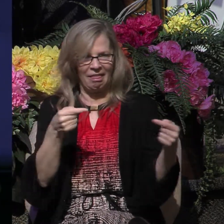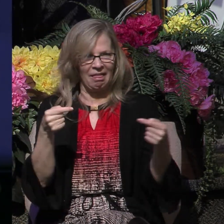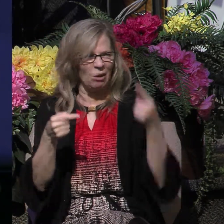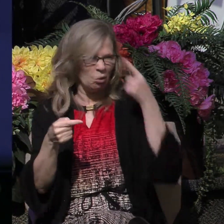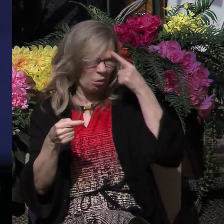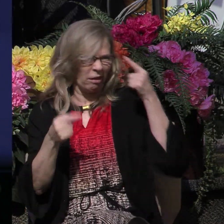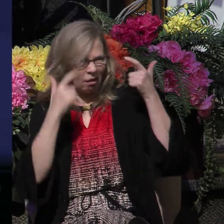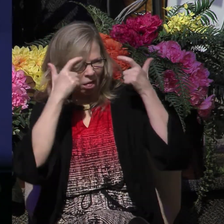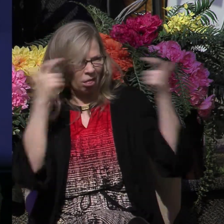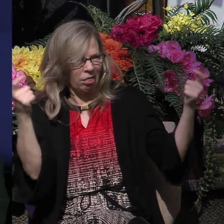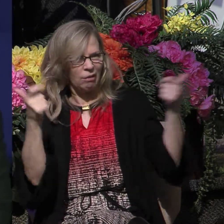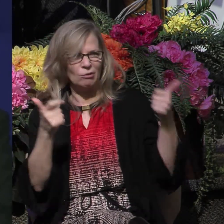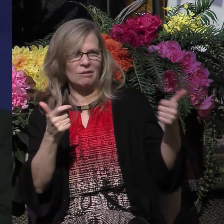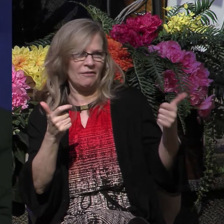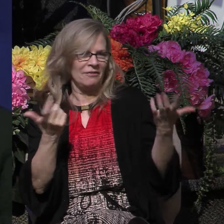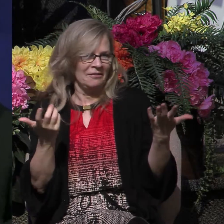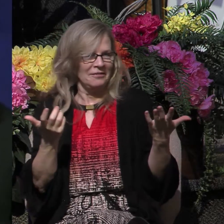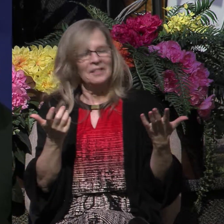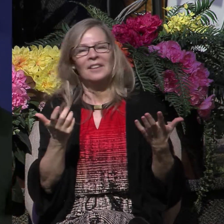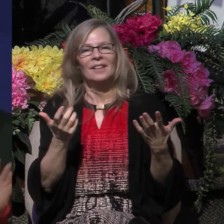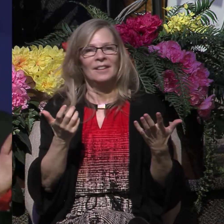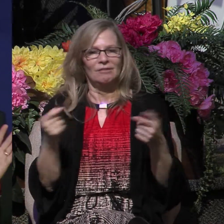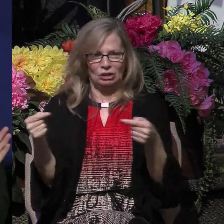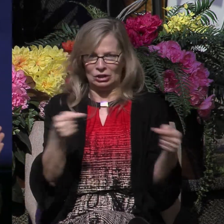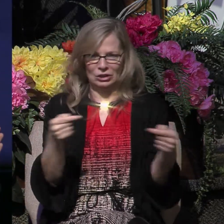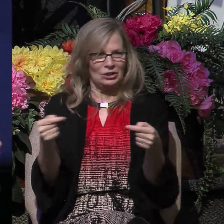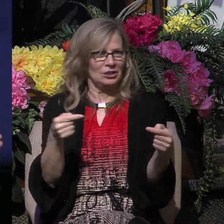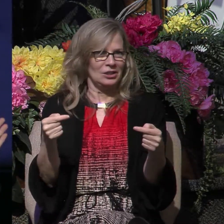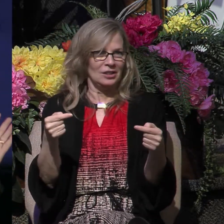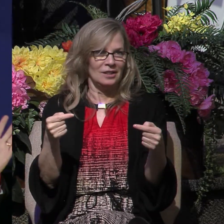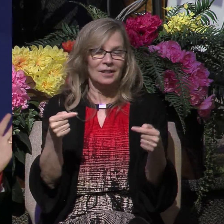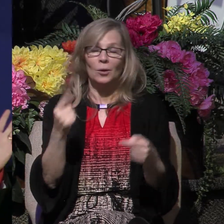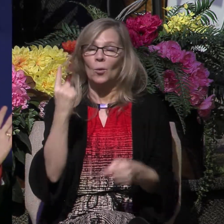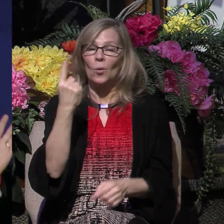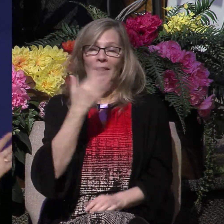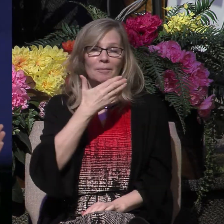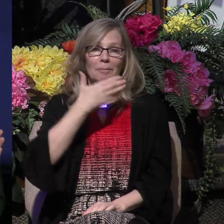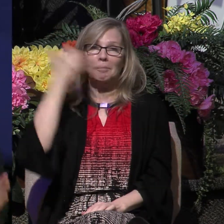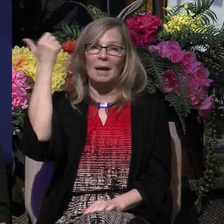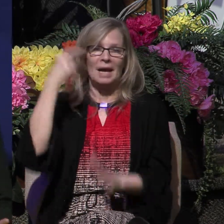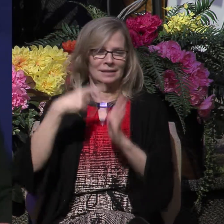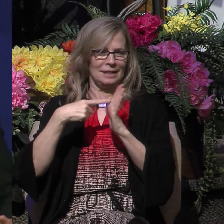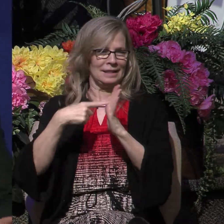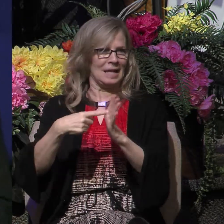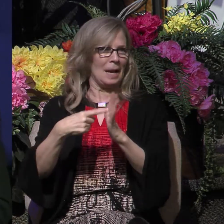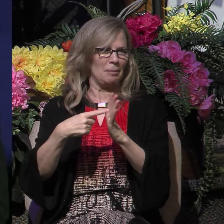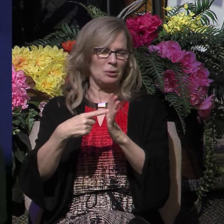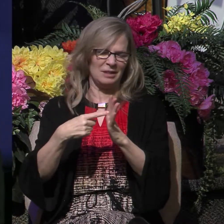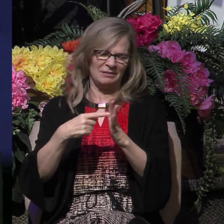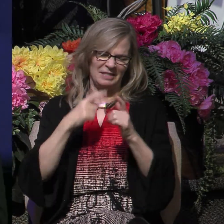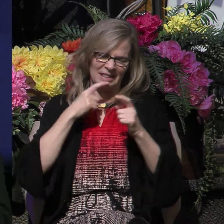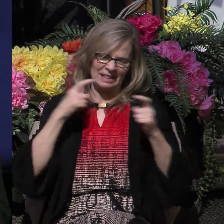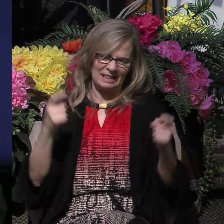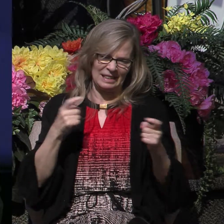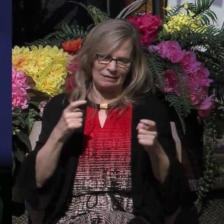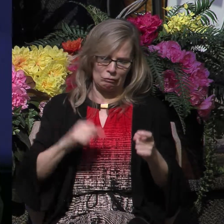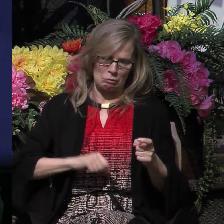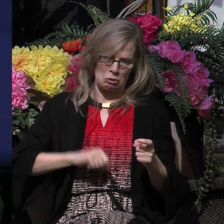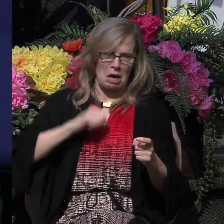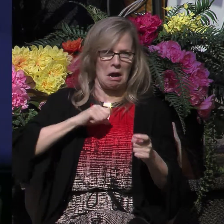superior in every way. And nothing better really illustrates the sinful pride and the arrogance of Jewish people than the fact that every